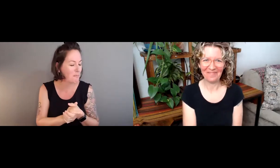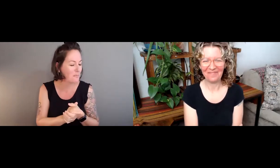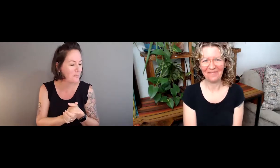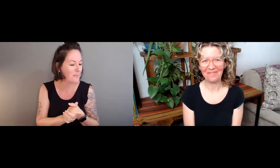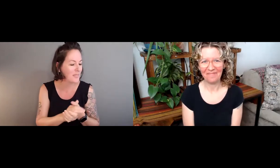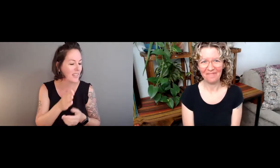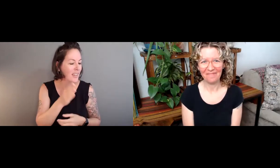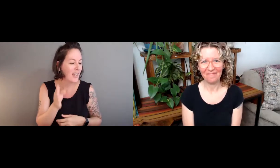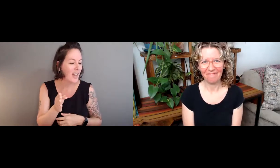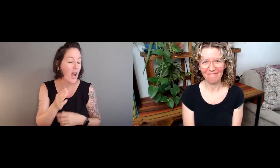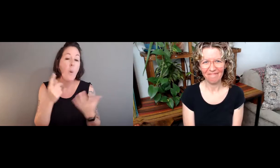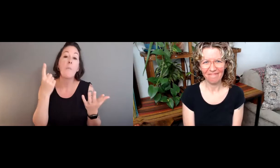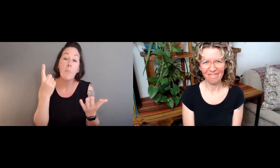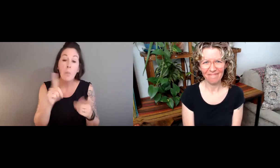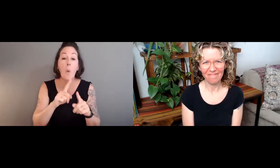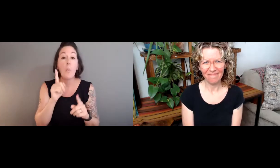to find throughout this presentation.